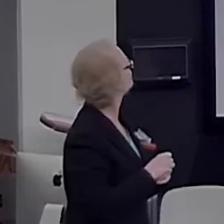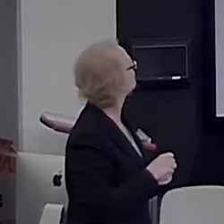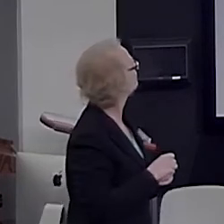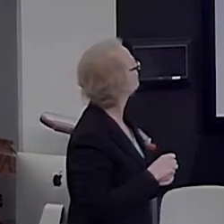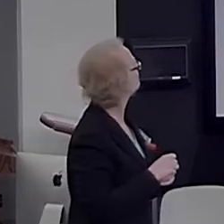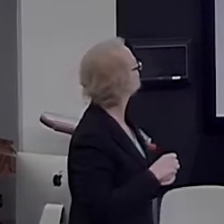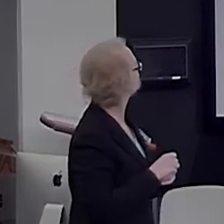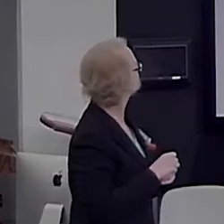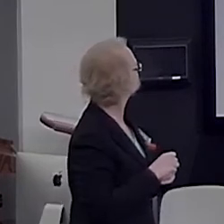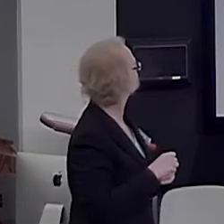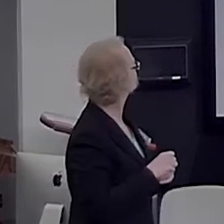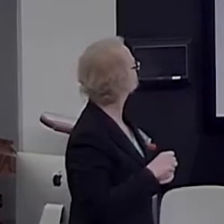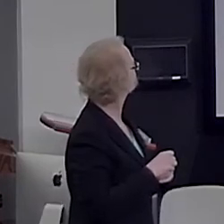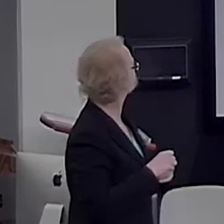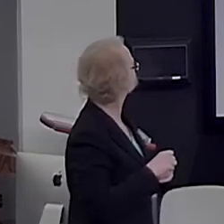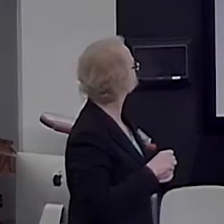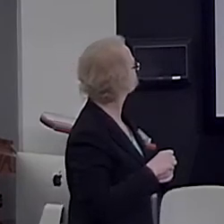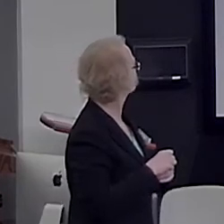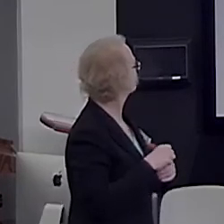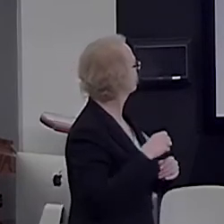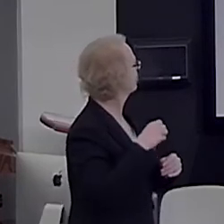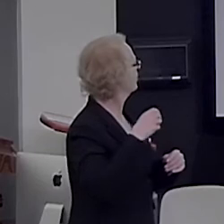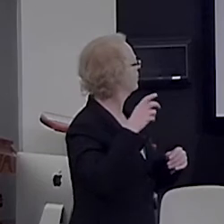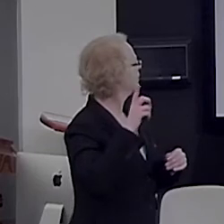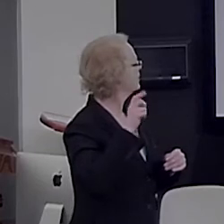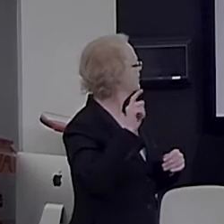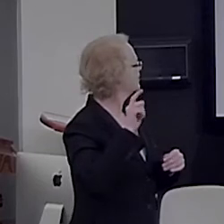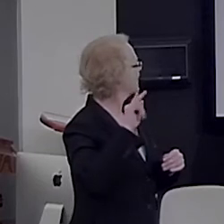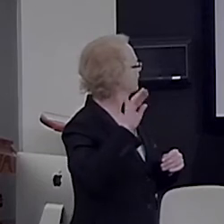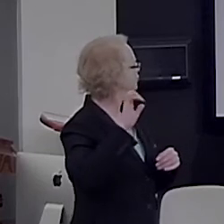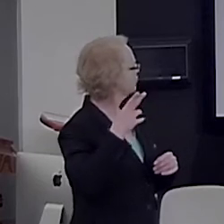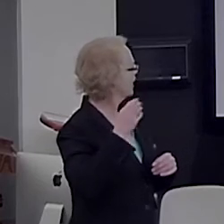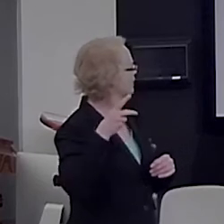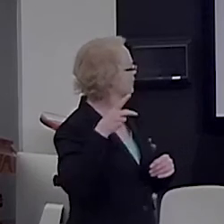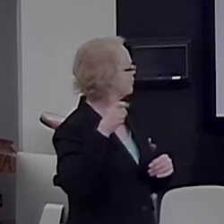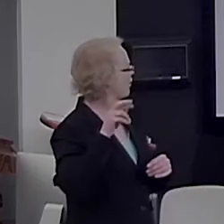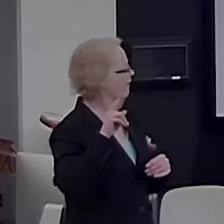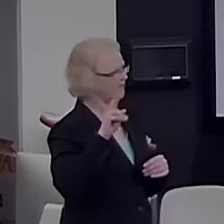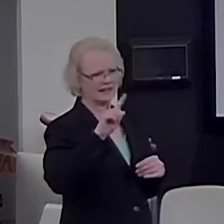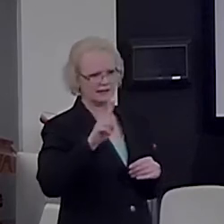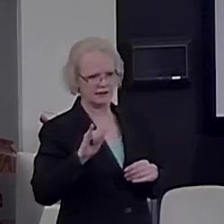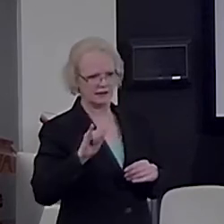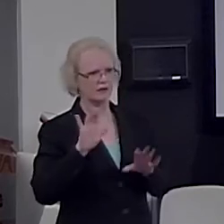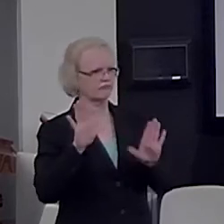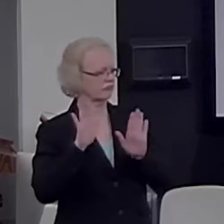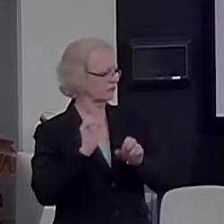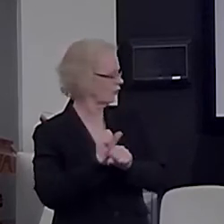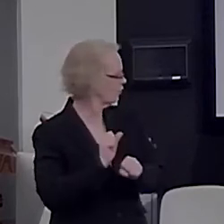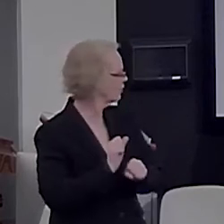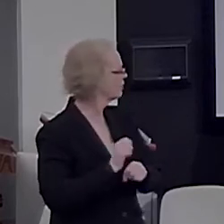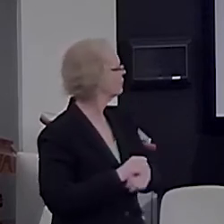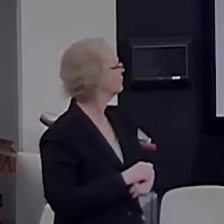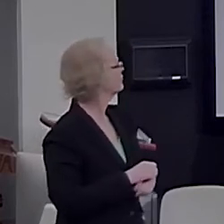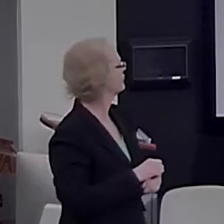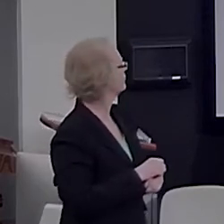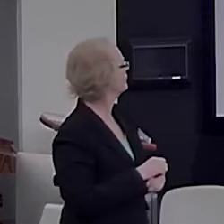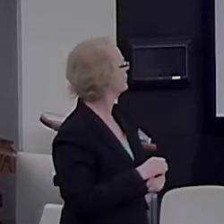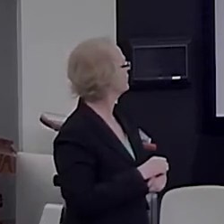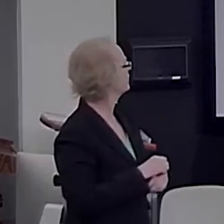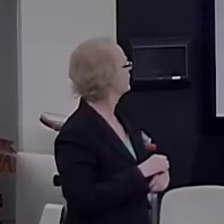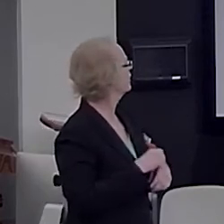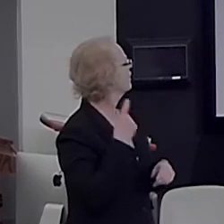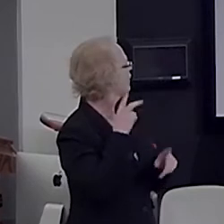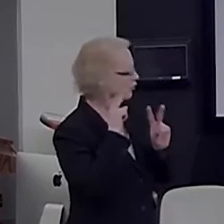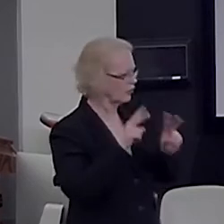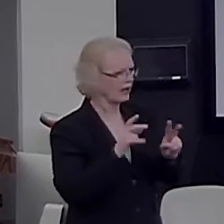calculate, you activate the electrodes in pink here. And if you do language processing, you have to retrieve